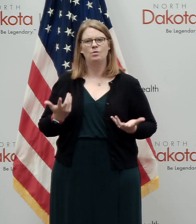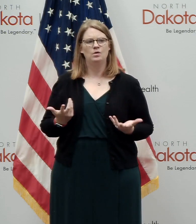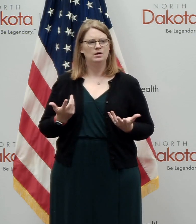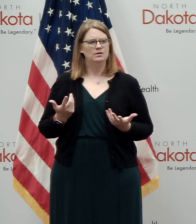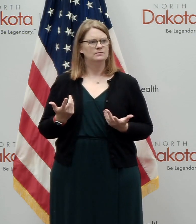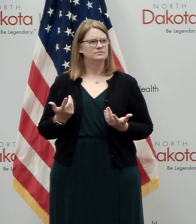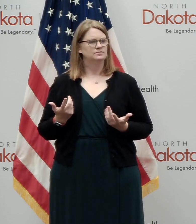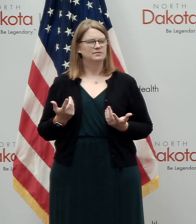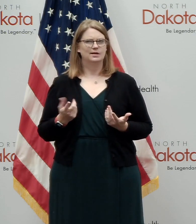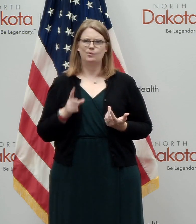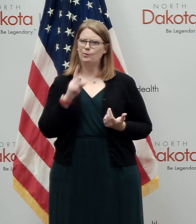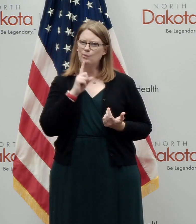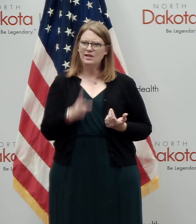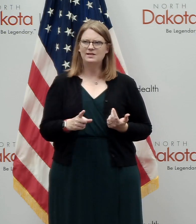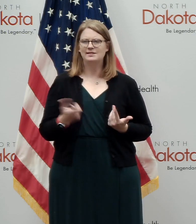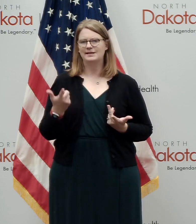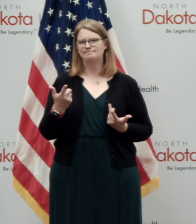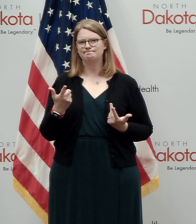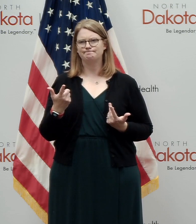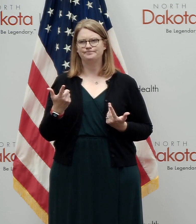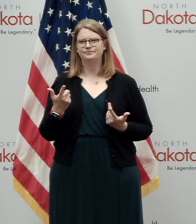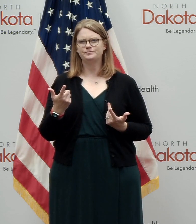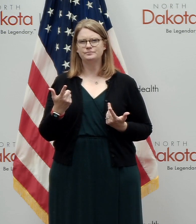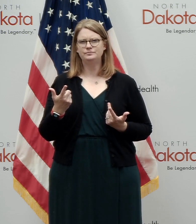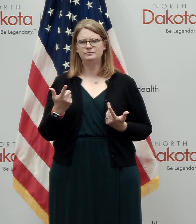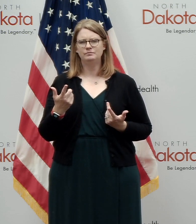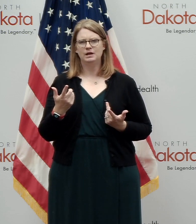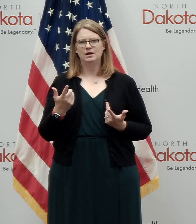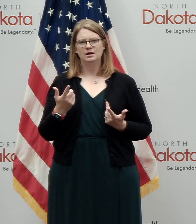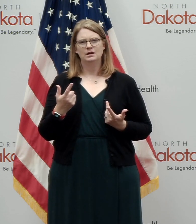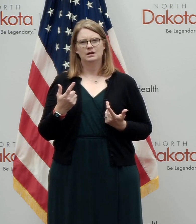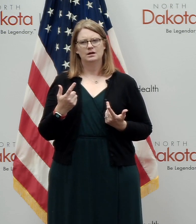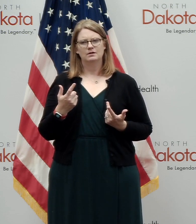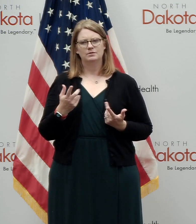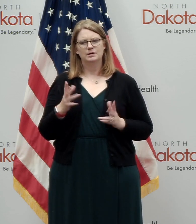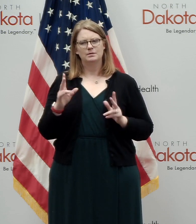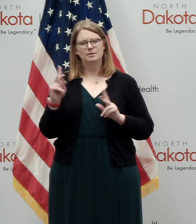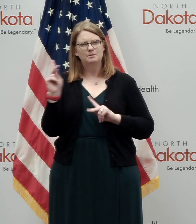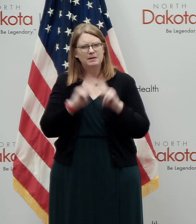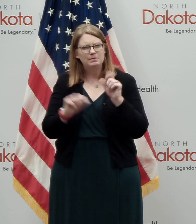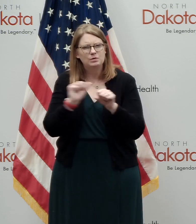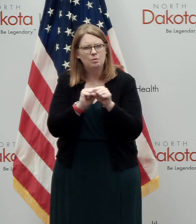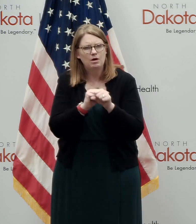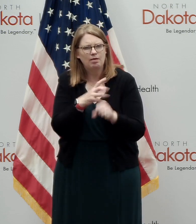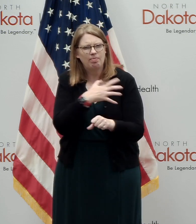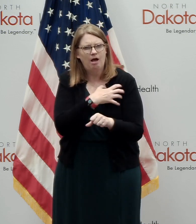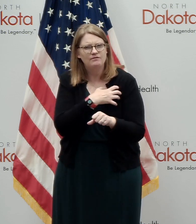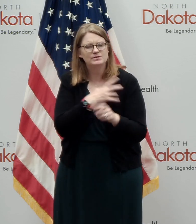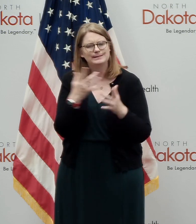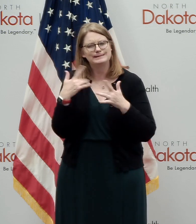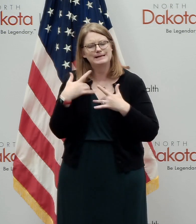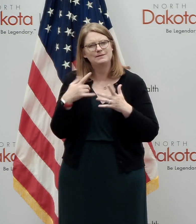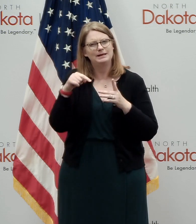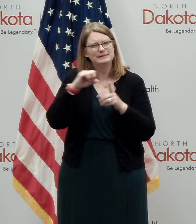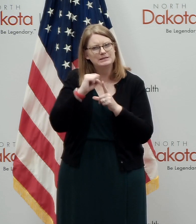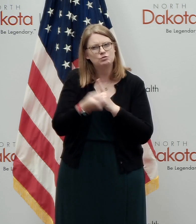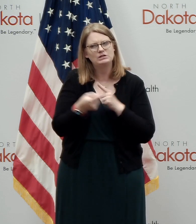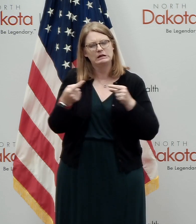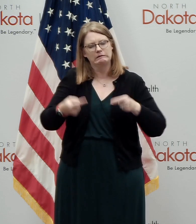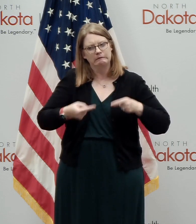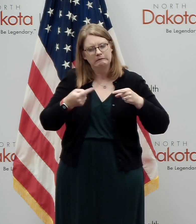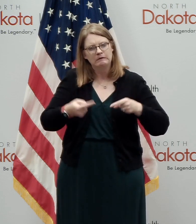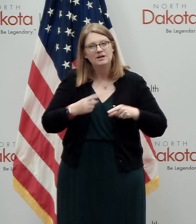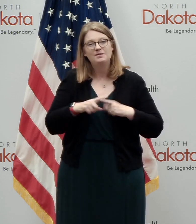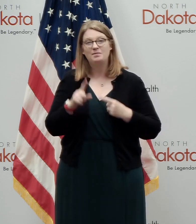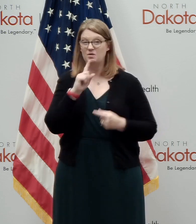uh, so many, uh, such a challenging environment for people to work in law enforcement, it's a great environment that here in North Dakota, our